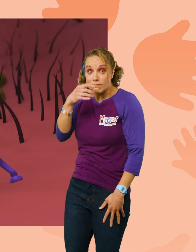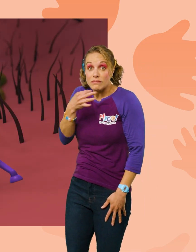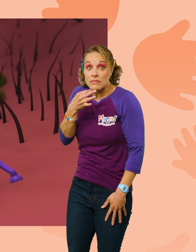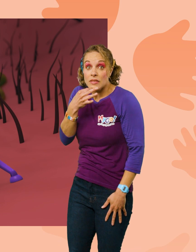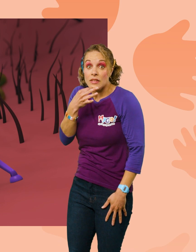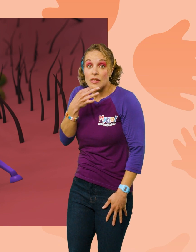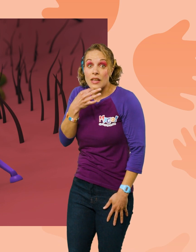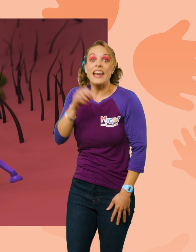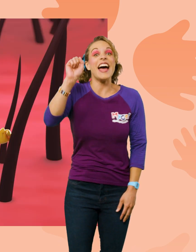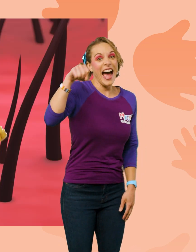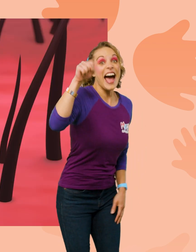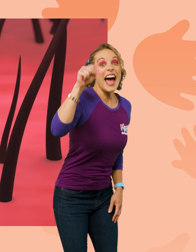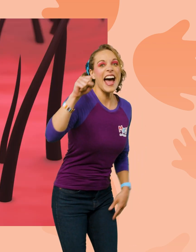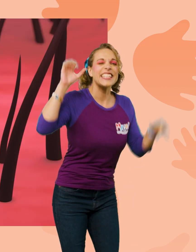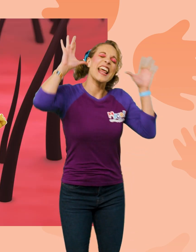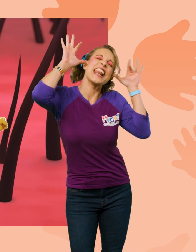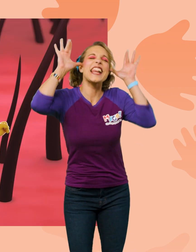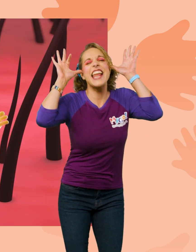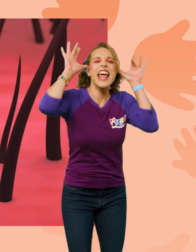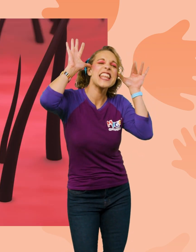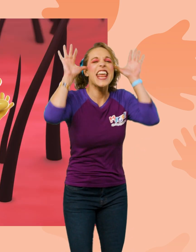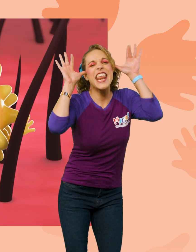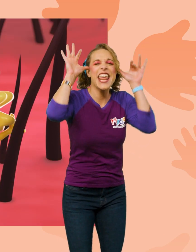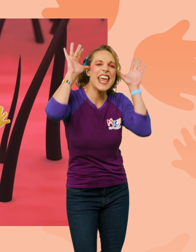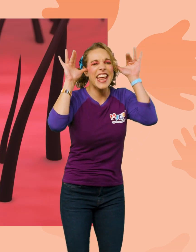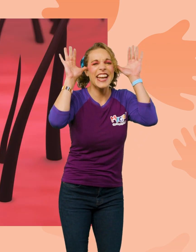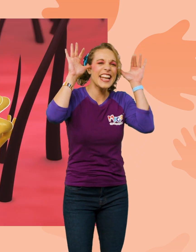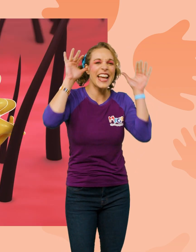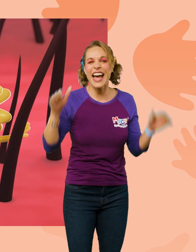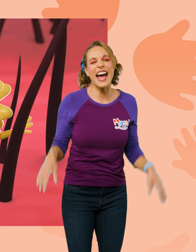coming? It is! Na-na-na-na-na!